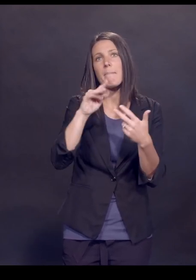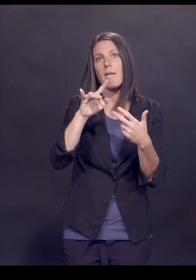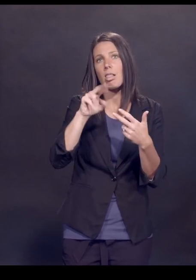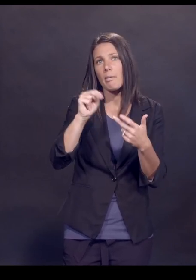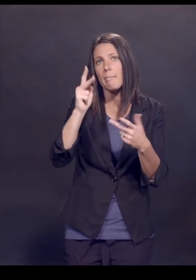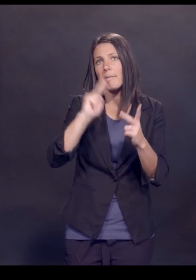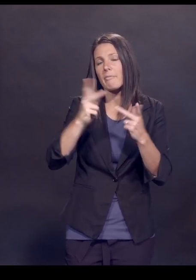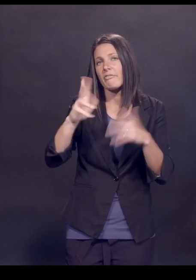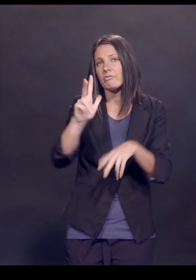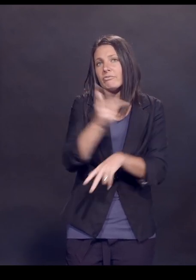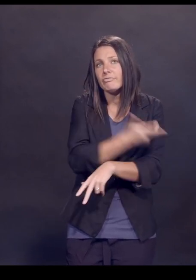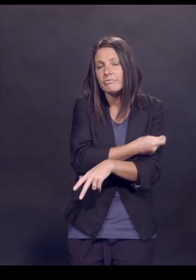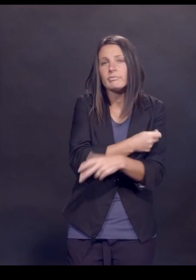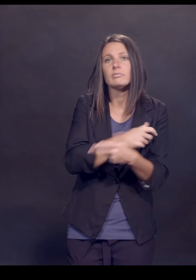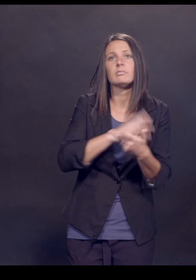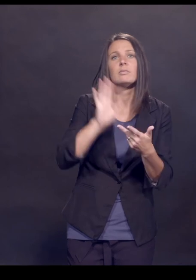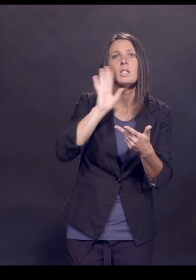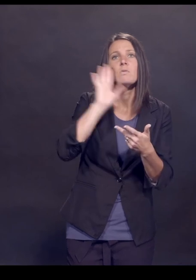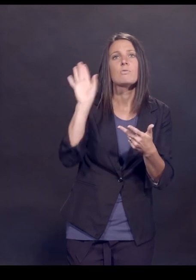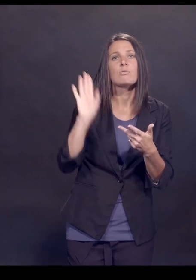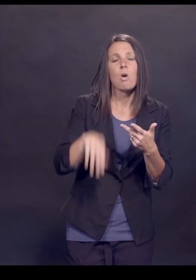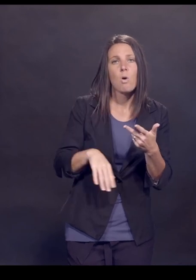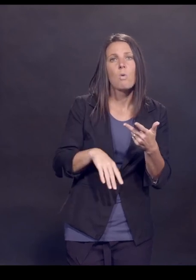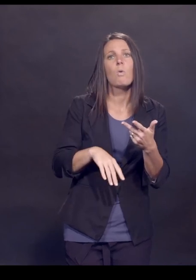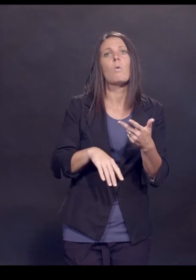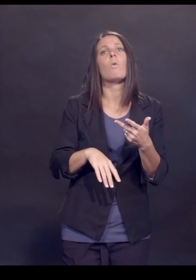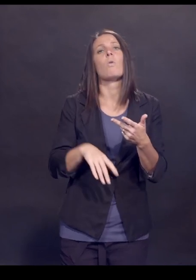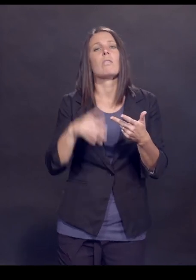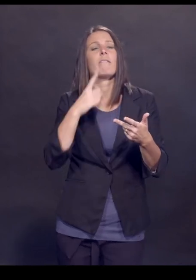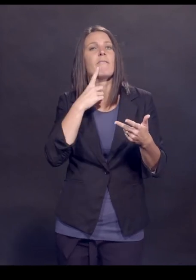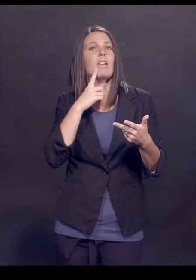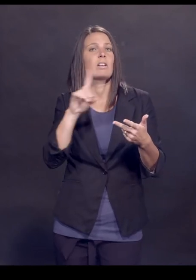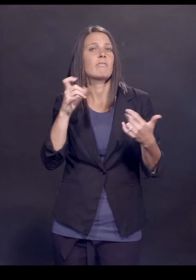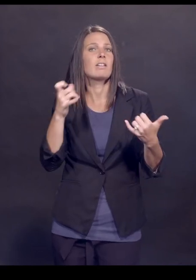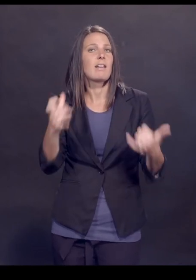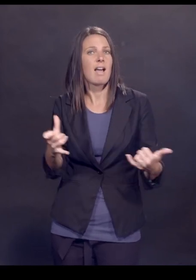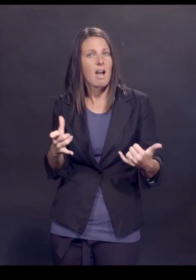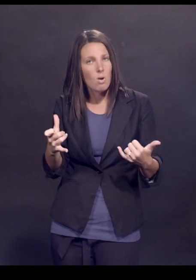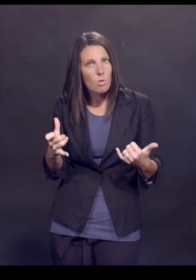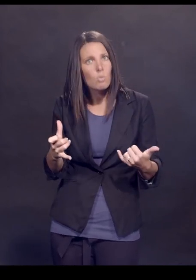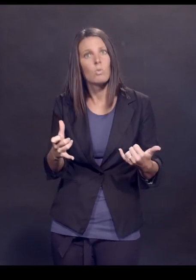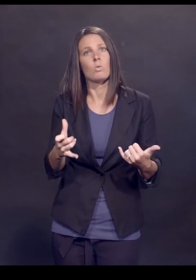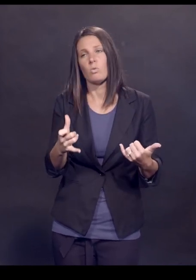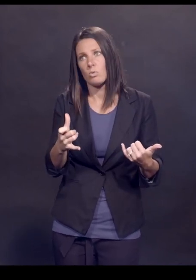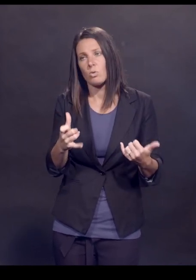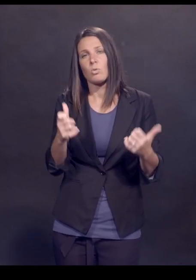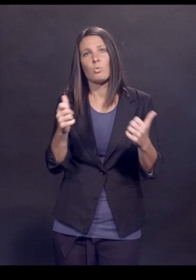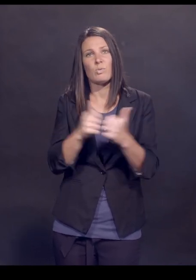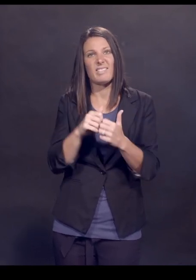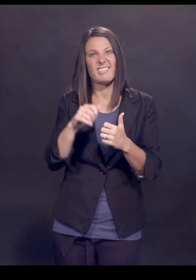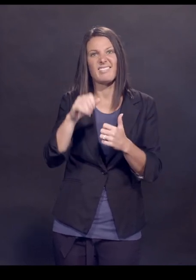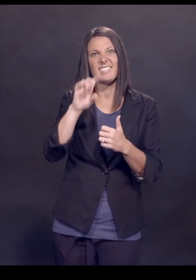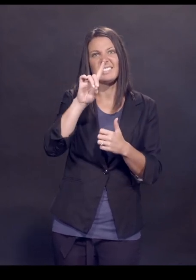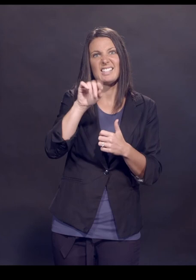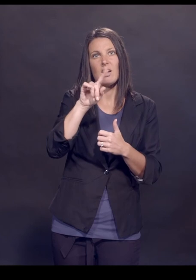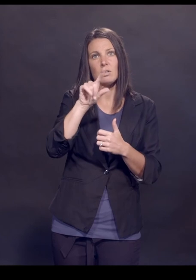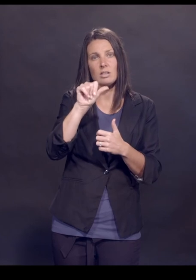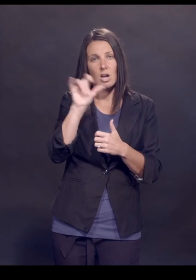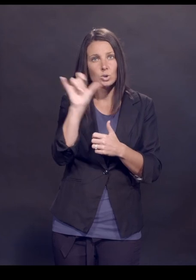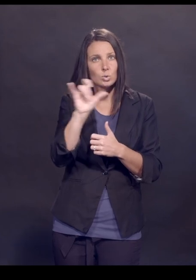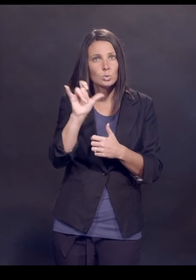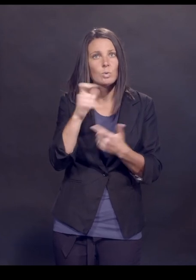of people have gotten. We know that they are effective now, even in the face of the Delta variant, and the